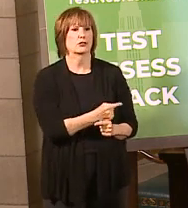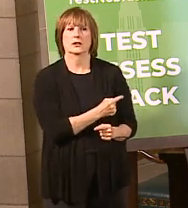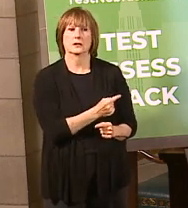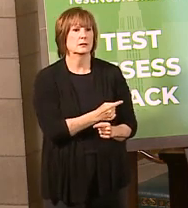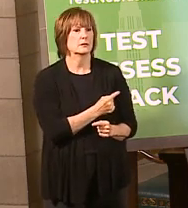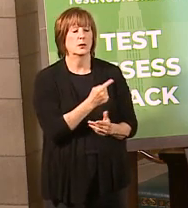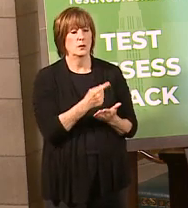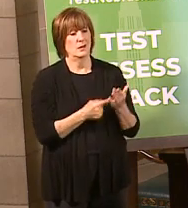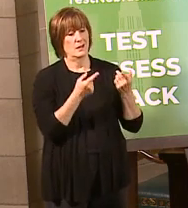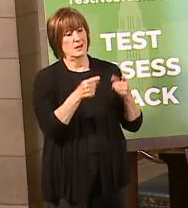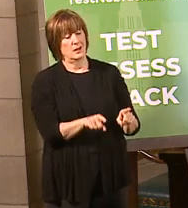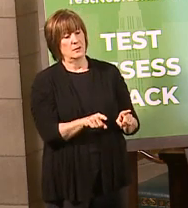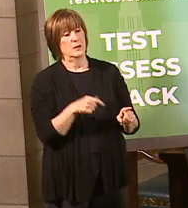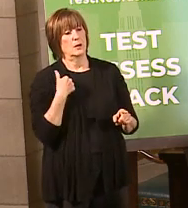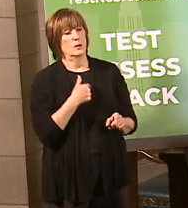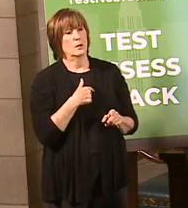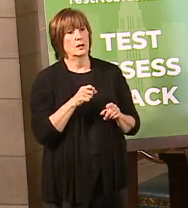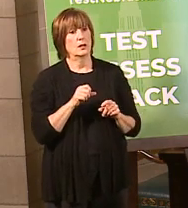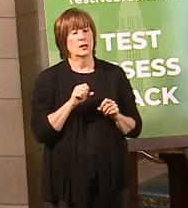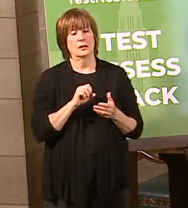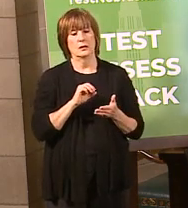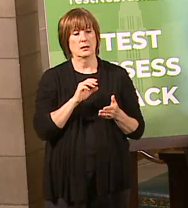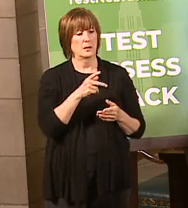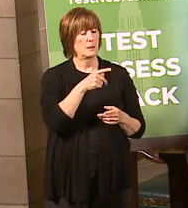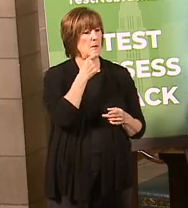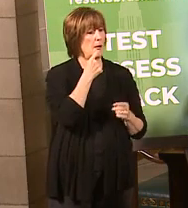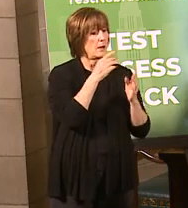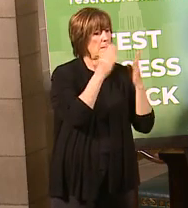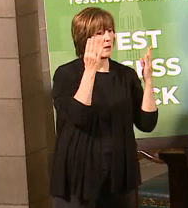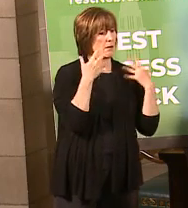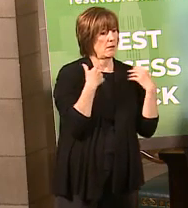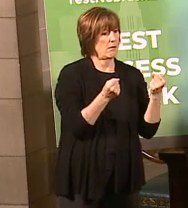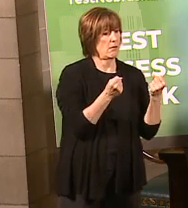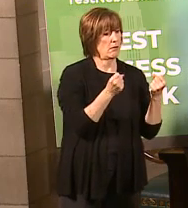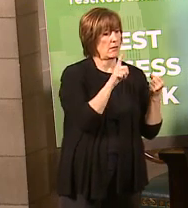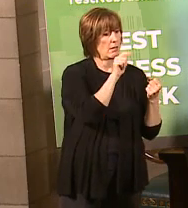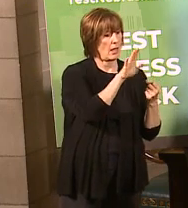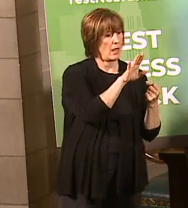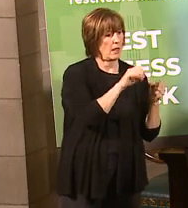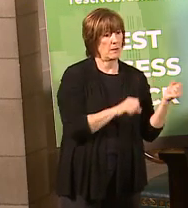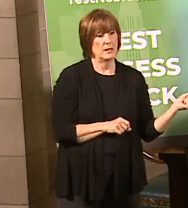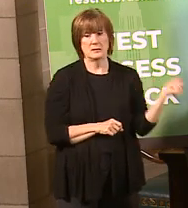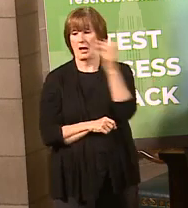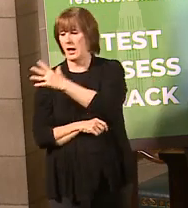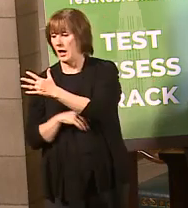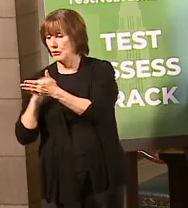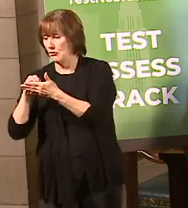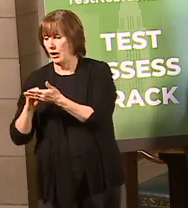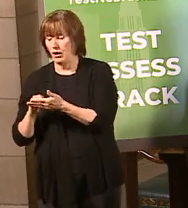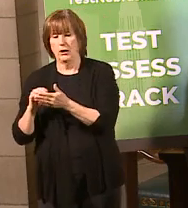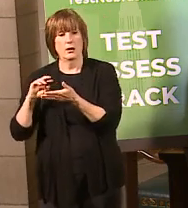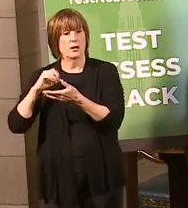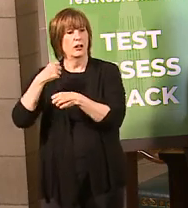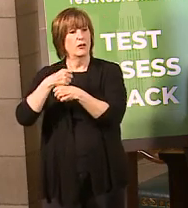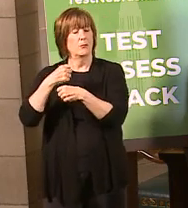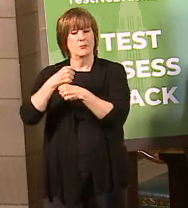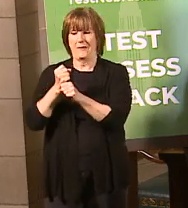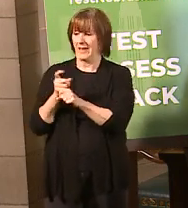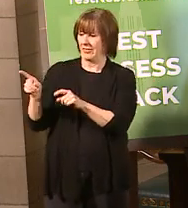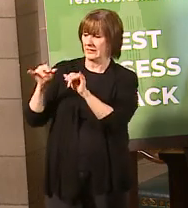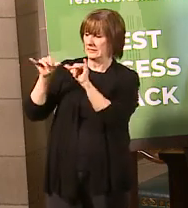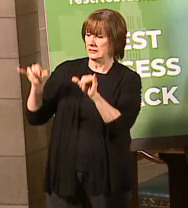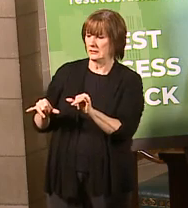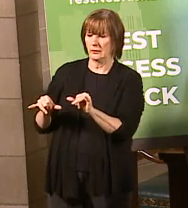What happened was, is we sent a bunch of records from the public health lab. It kind of bogged down the system. We've taken steps to make sure that doesn't happen again.